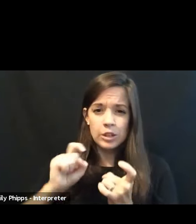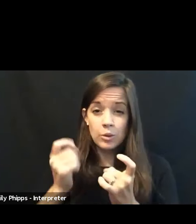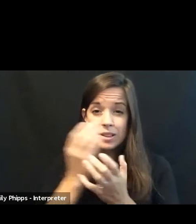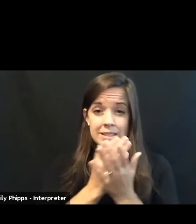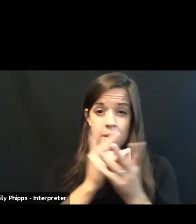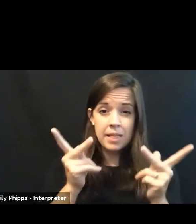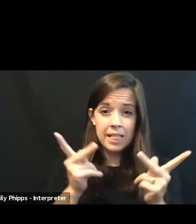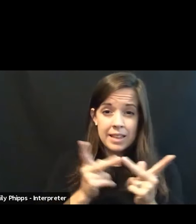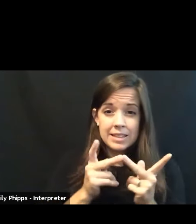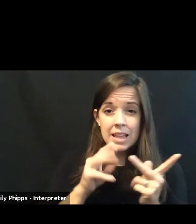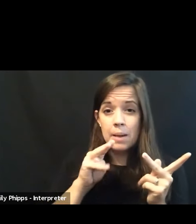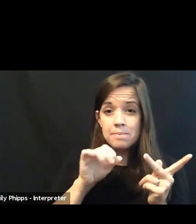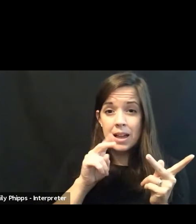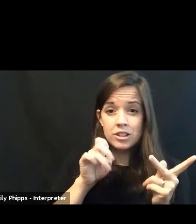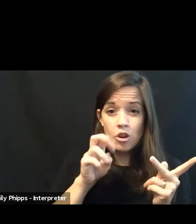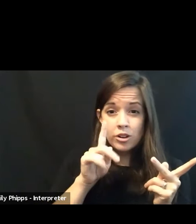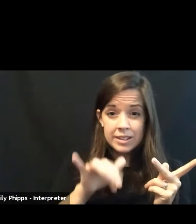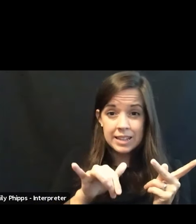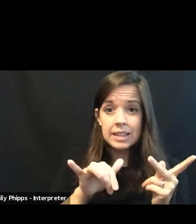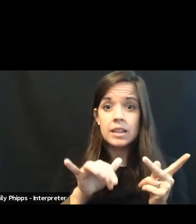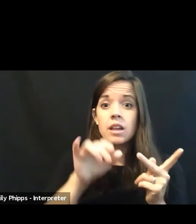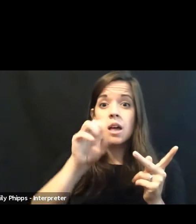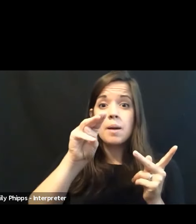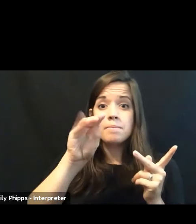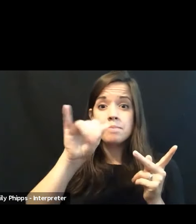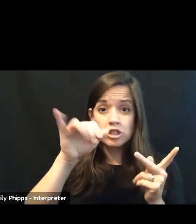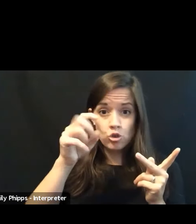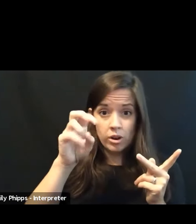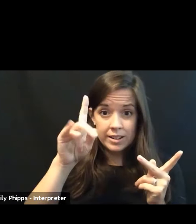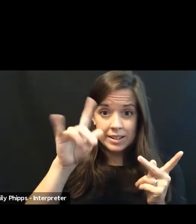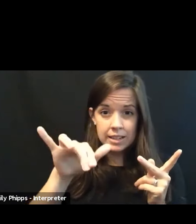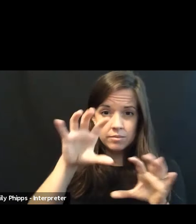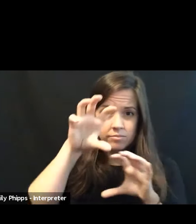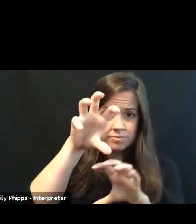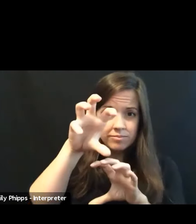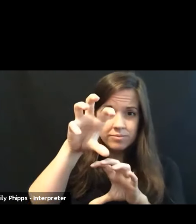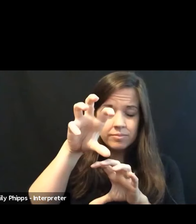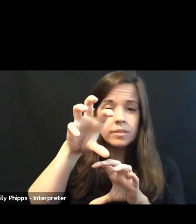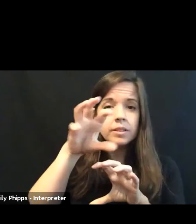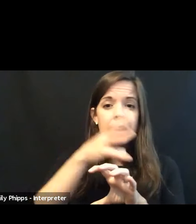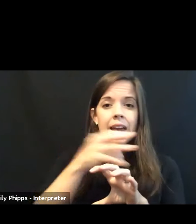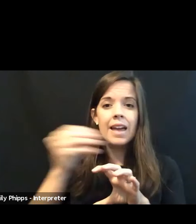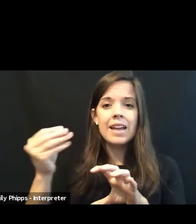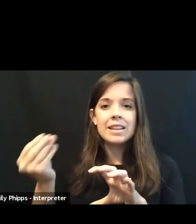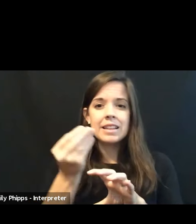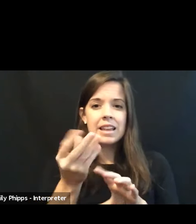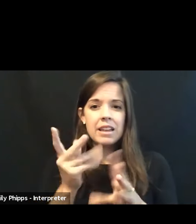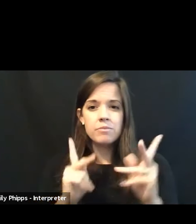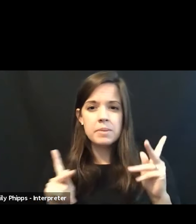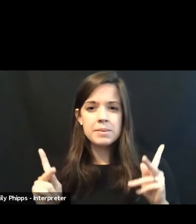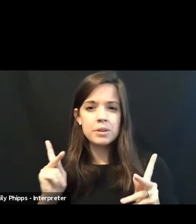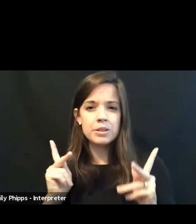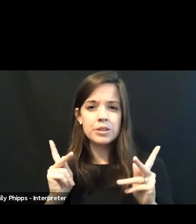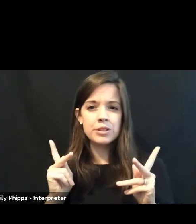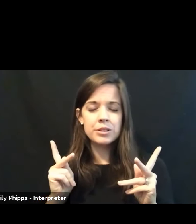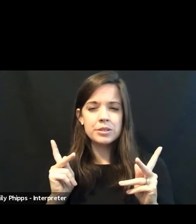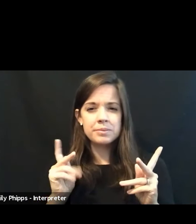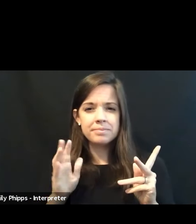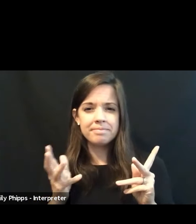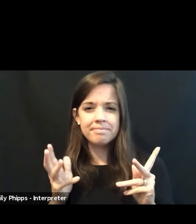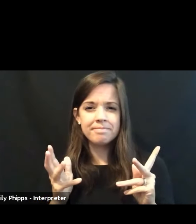minority, minority districts, but that really give people a sort of